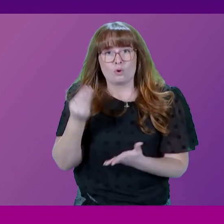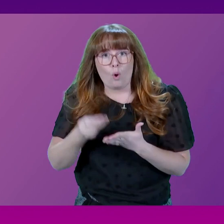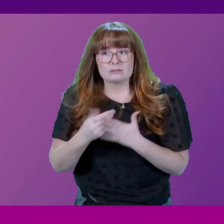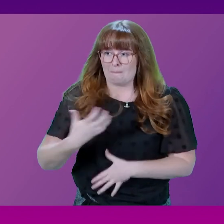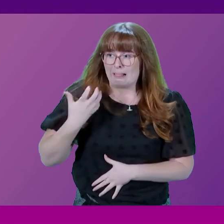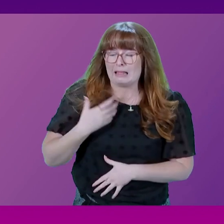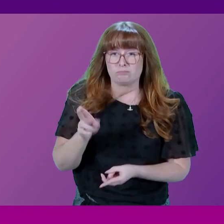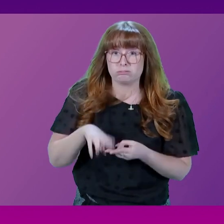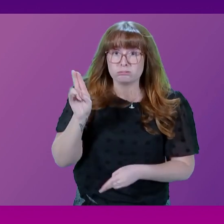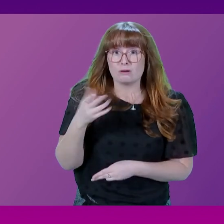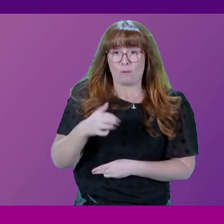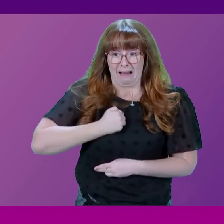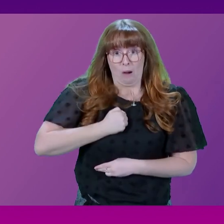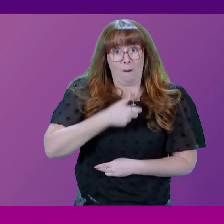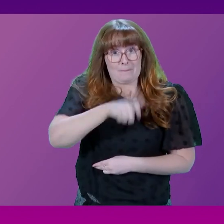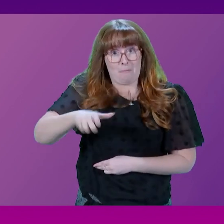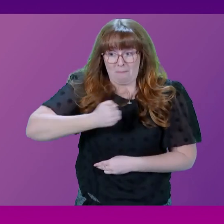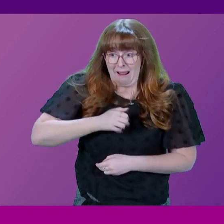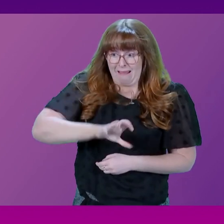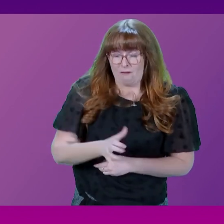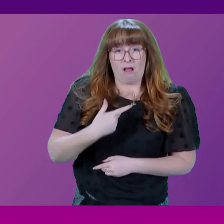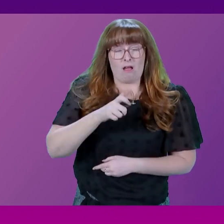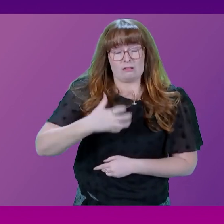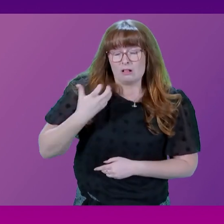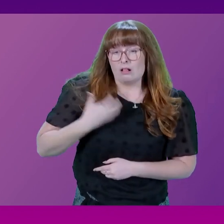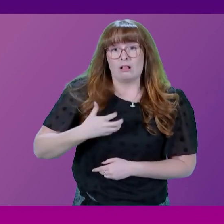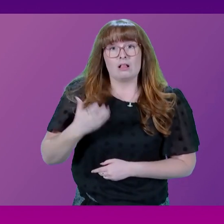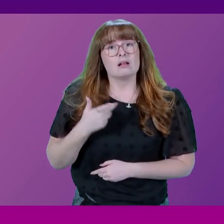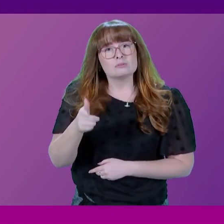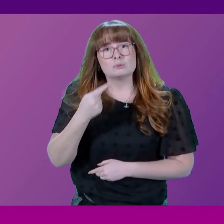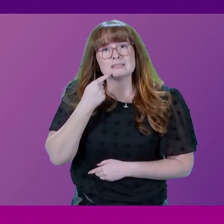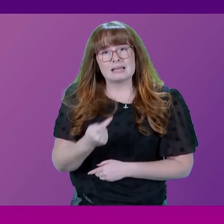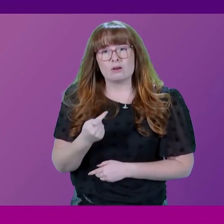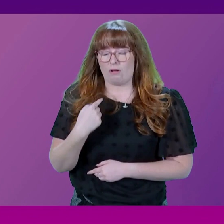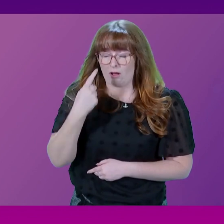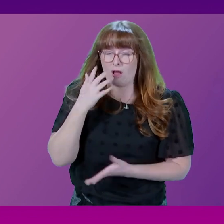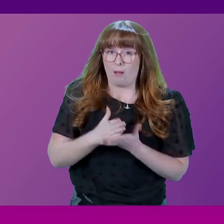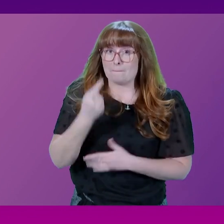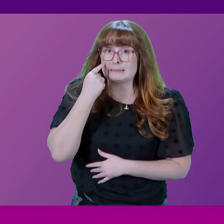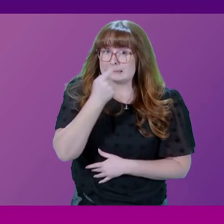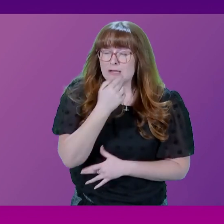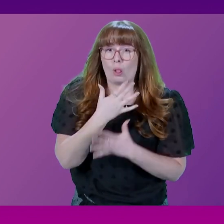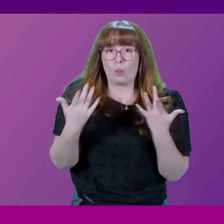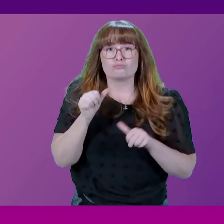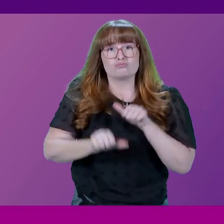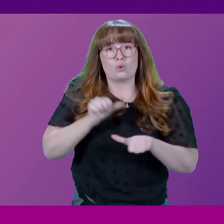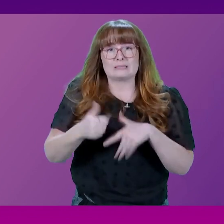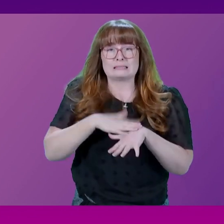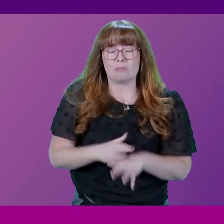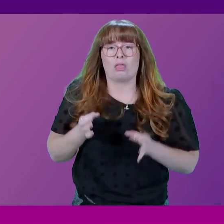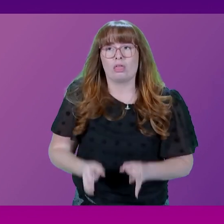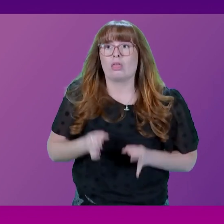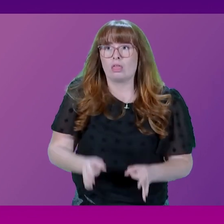experienced by our constituents. SNP ministers have said all is well however we are seeing increased processing times delayed